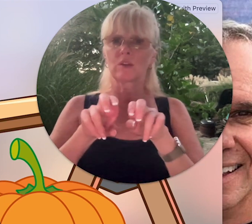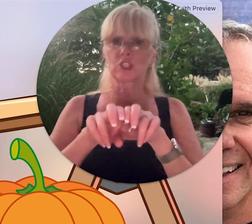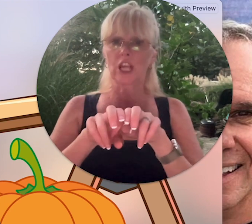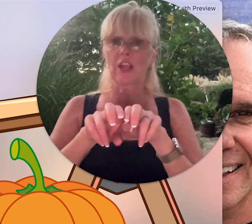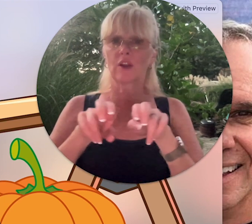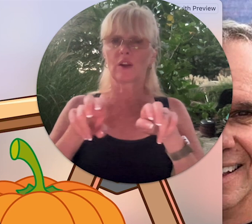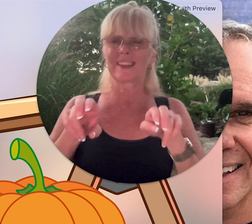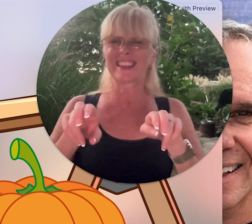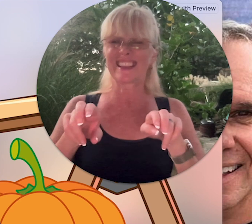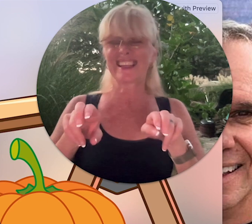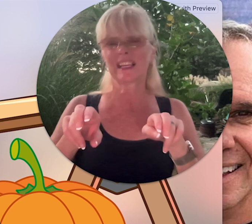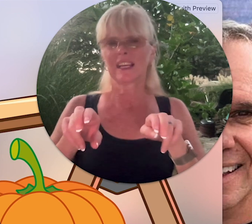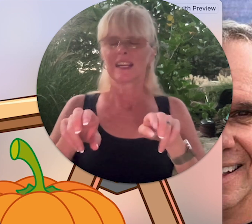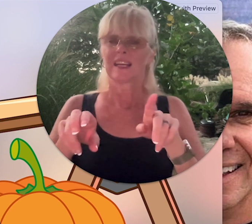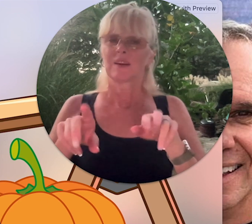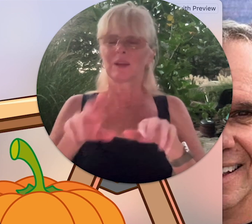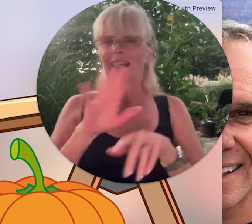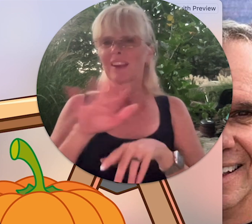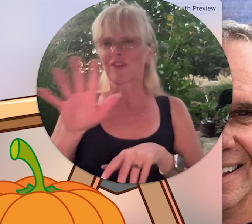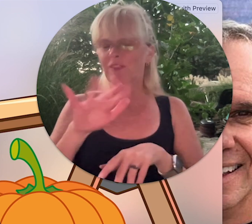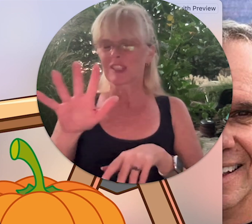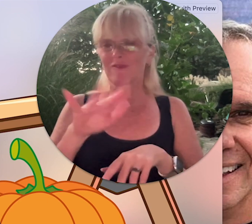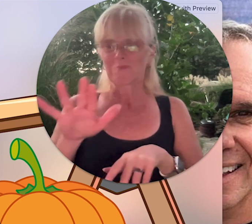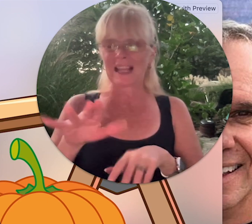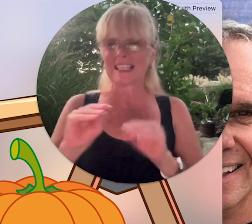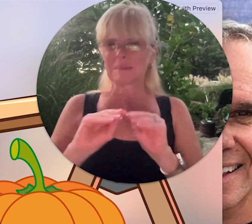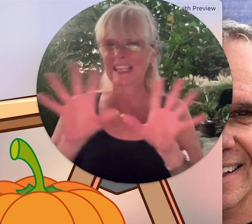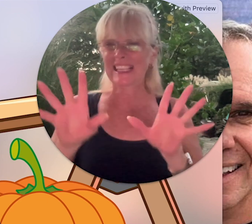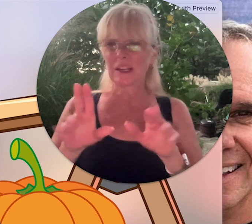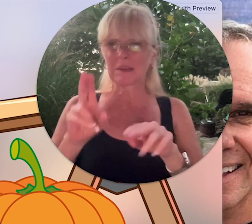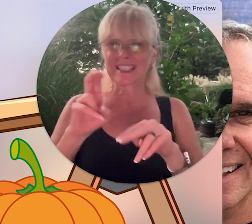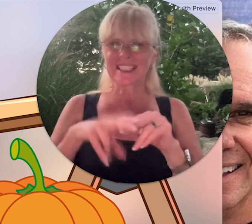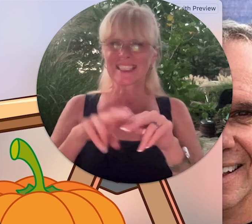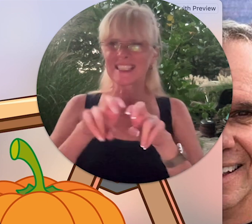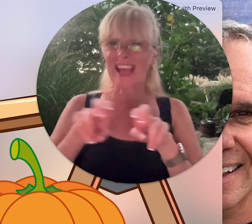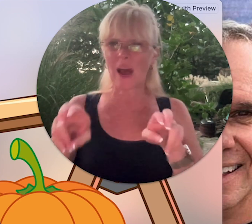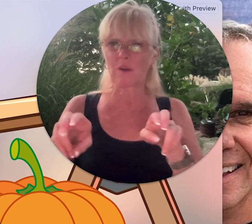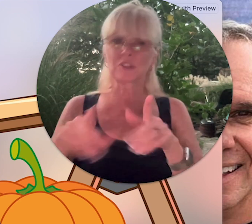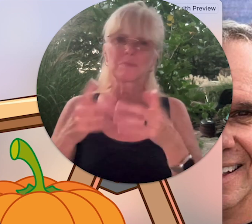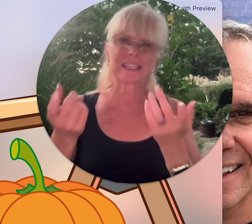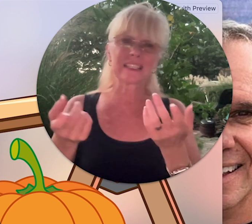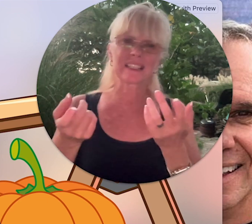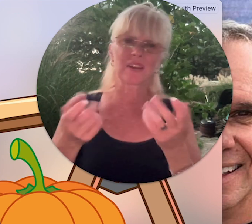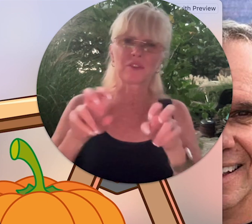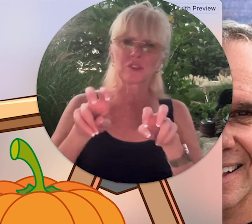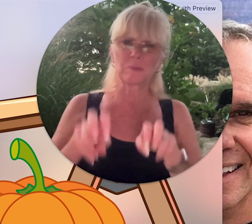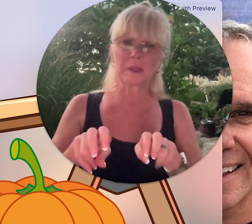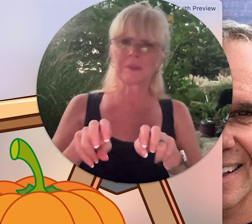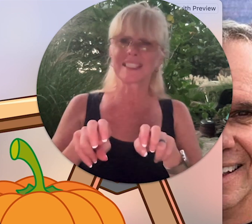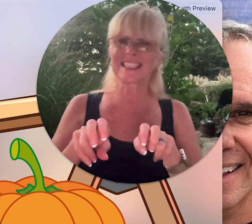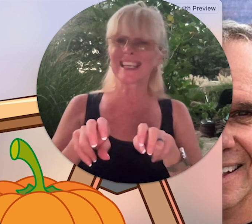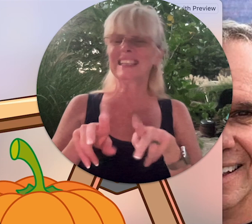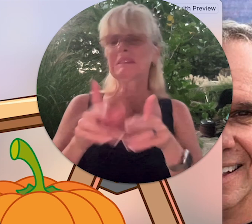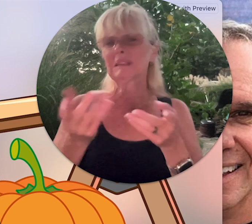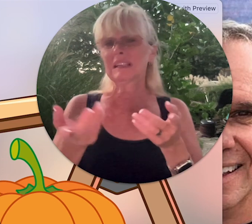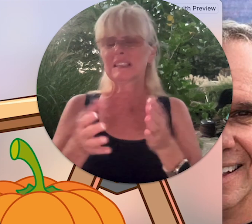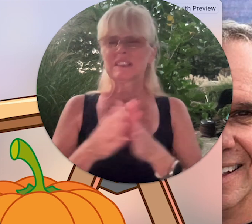chair really I'd spell it to be clear because this is couch but it's like for two people to sit so